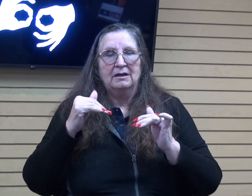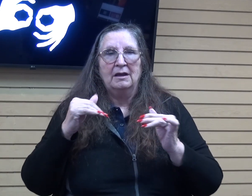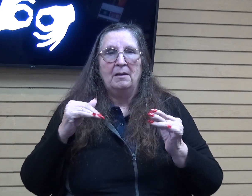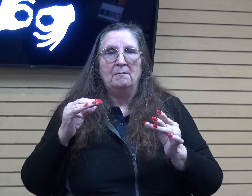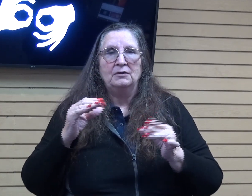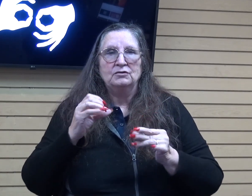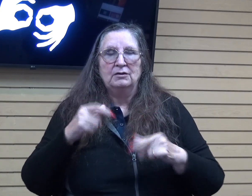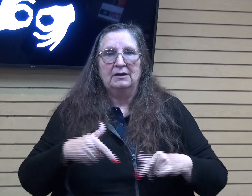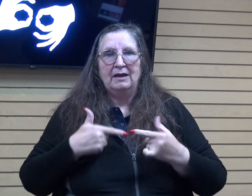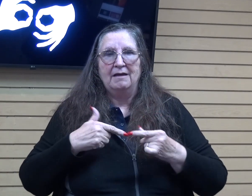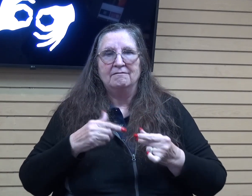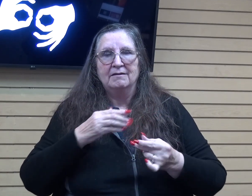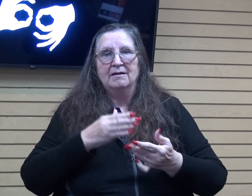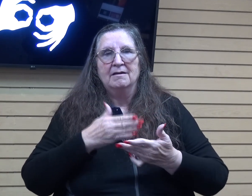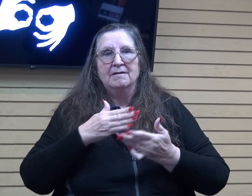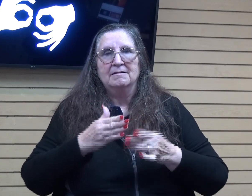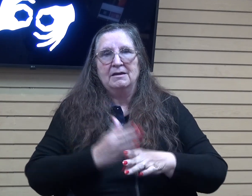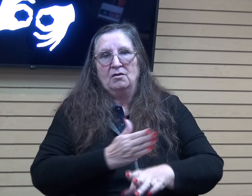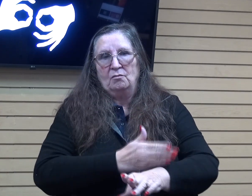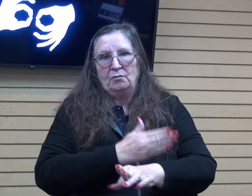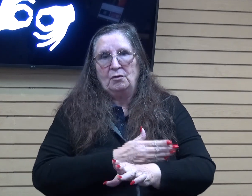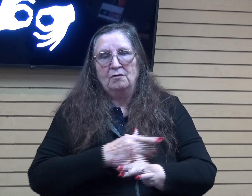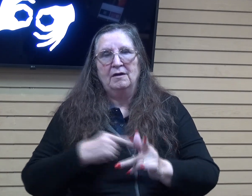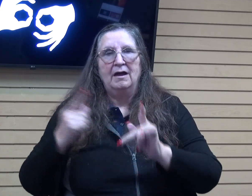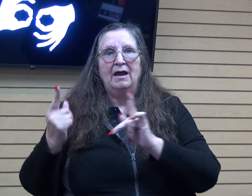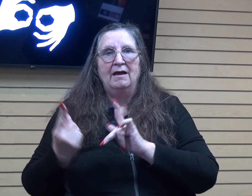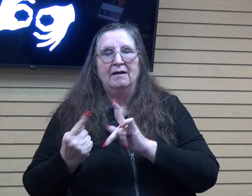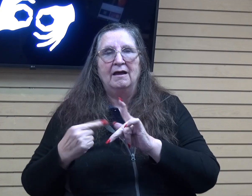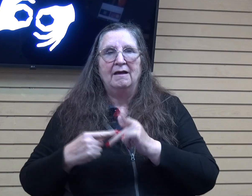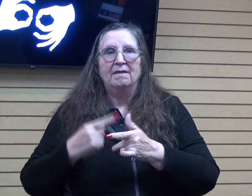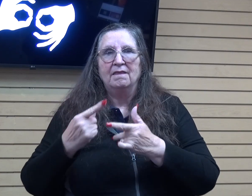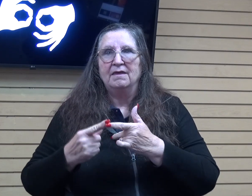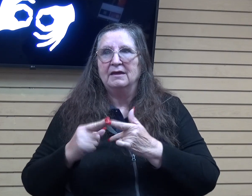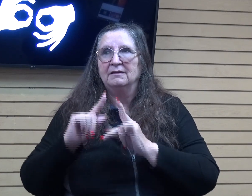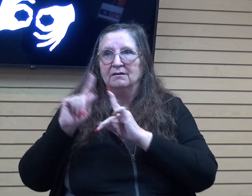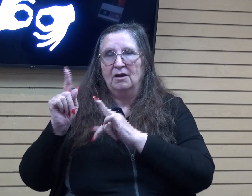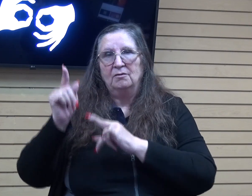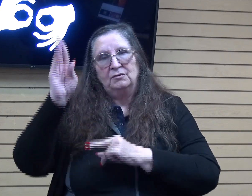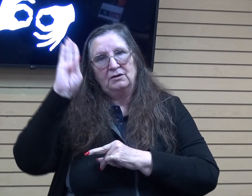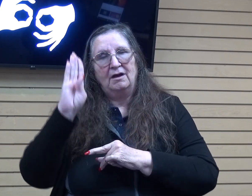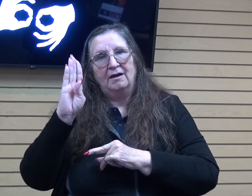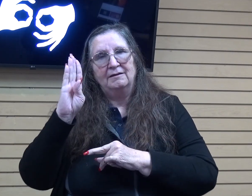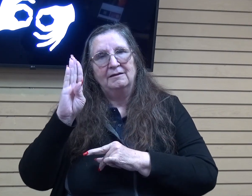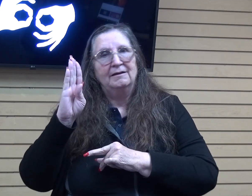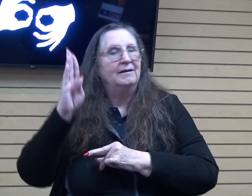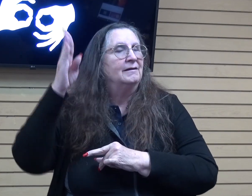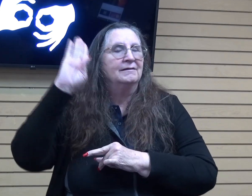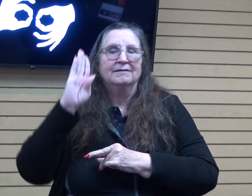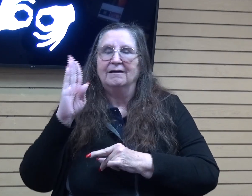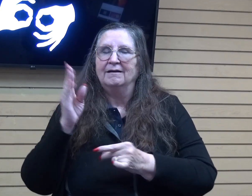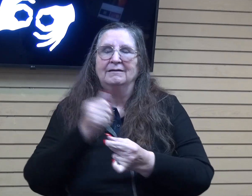the day he formed you before time began, as he does now and all the stuff you've done in between. And so